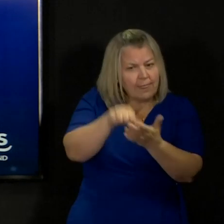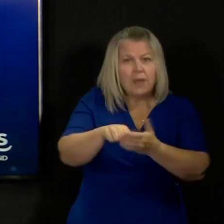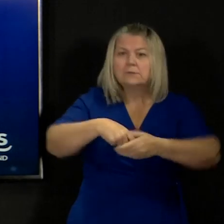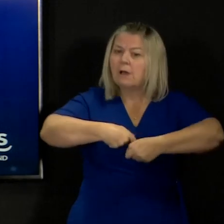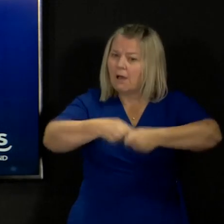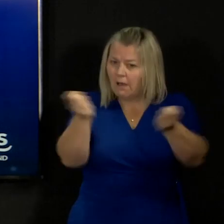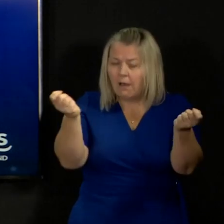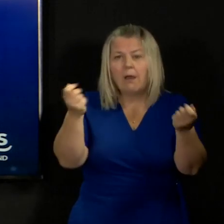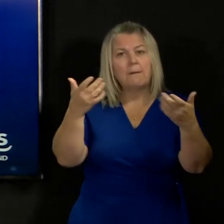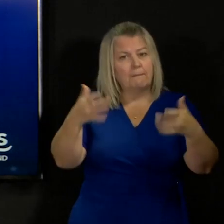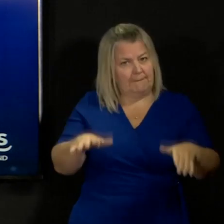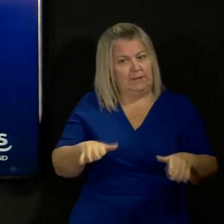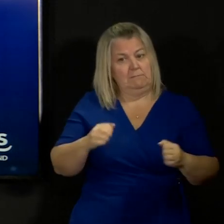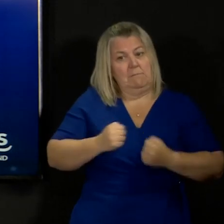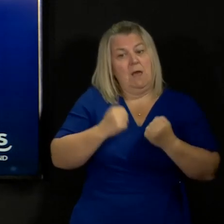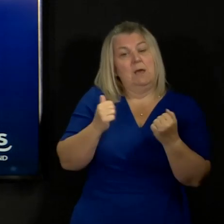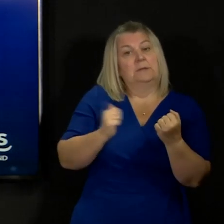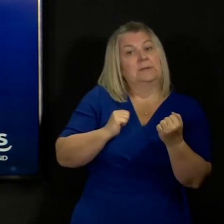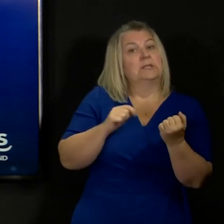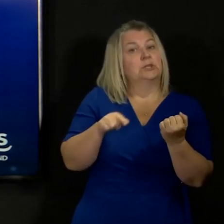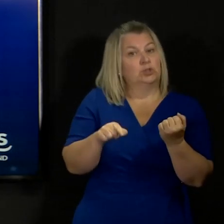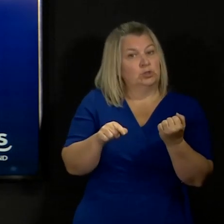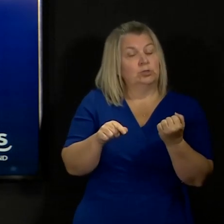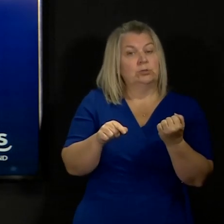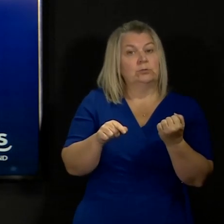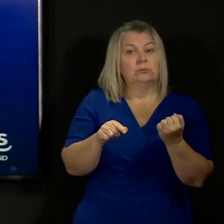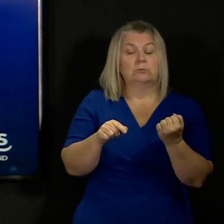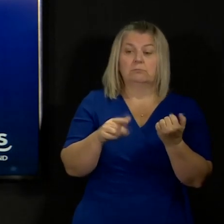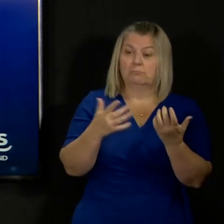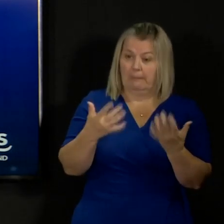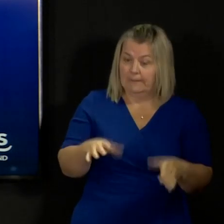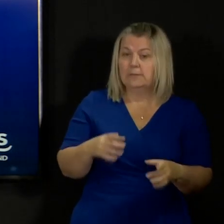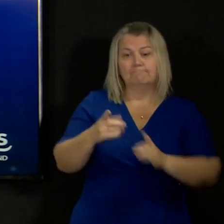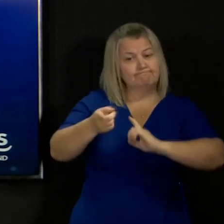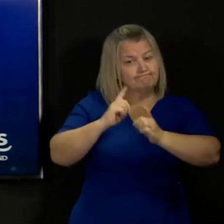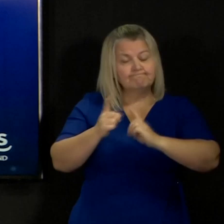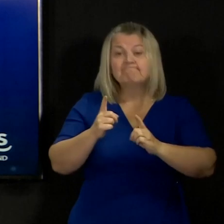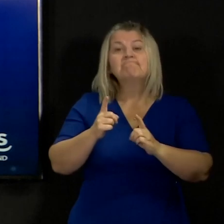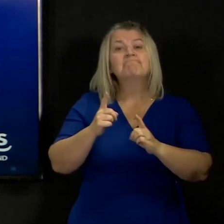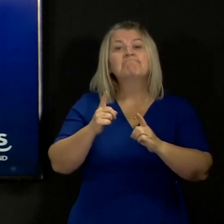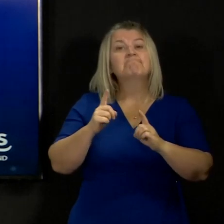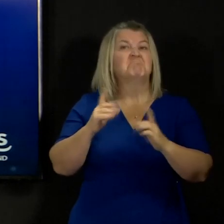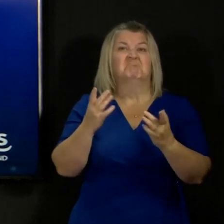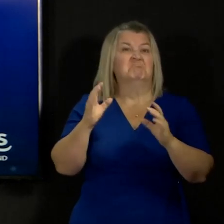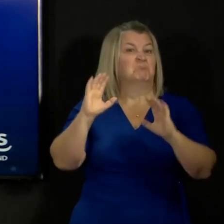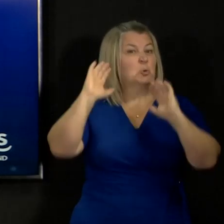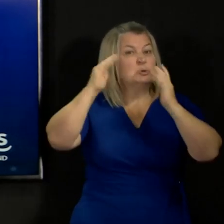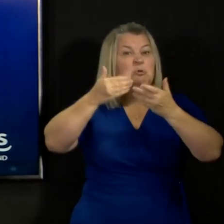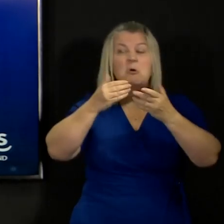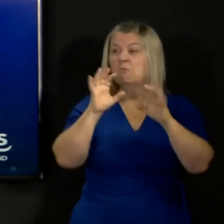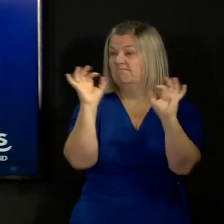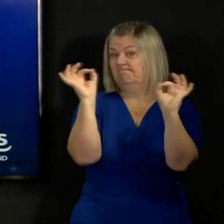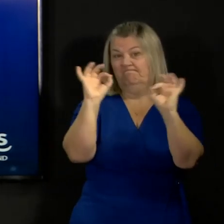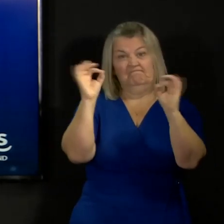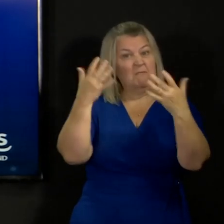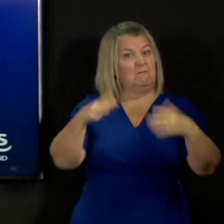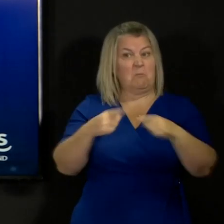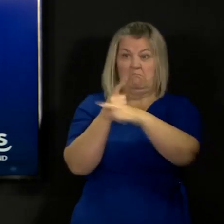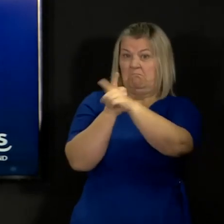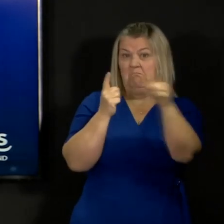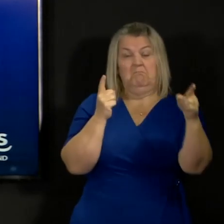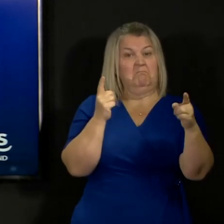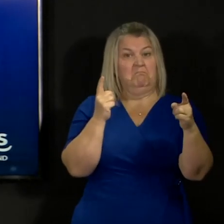expectation on that. And during that conversation, there were no concerns raised at all about resourcing, both